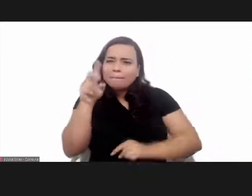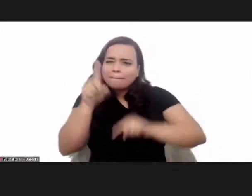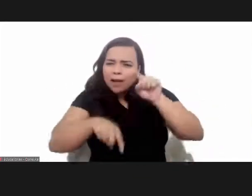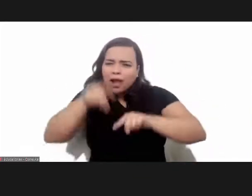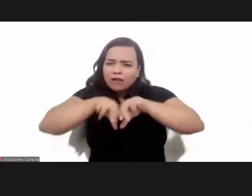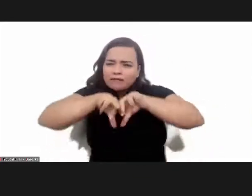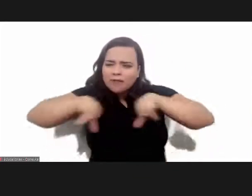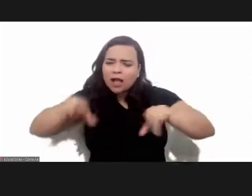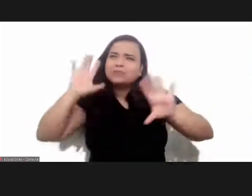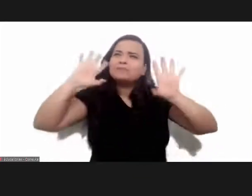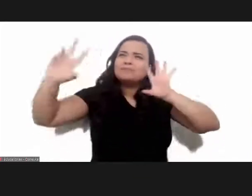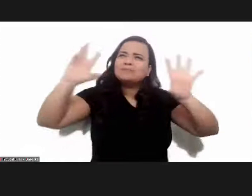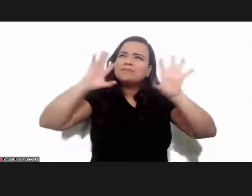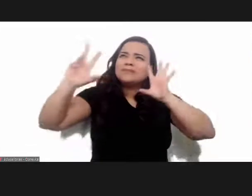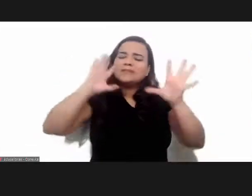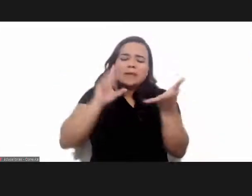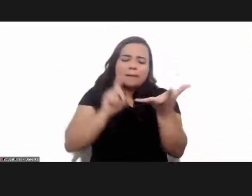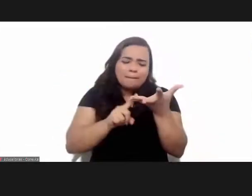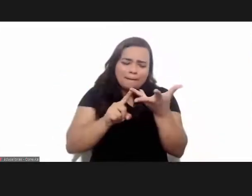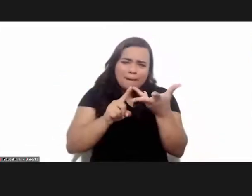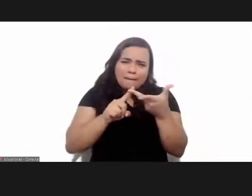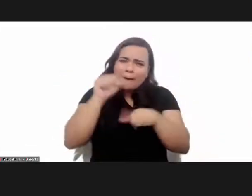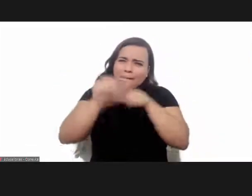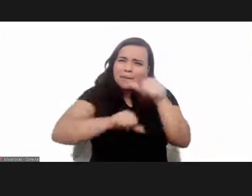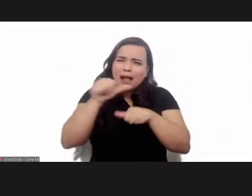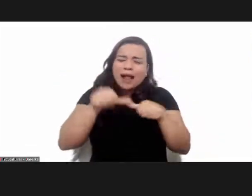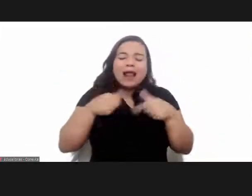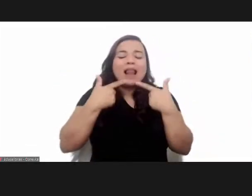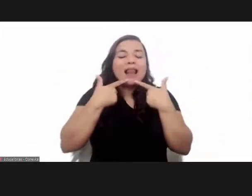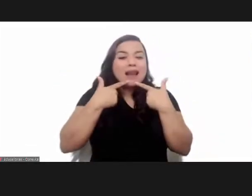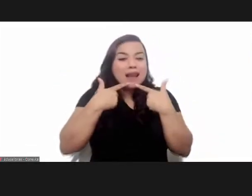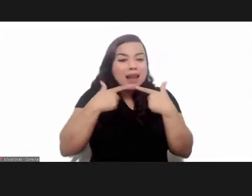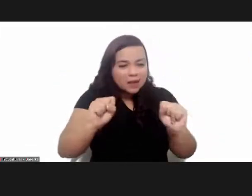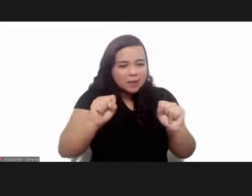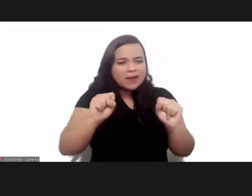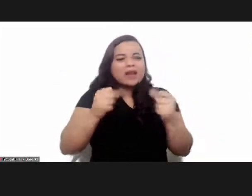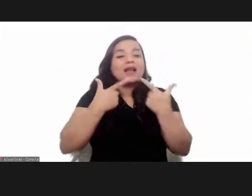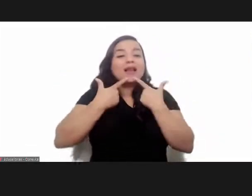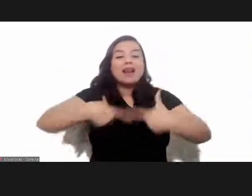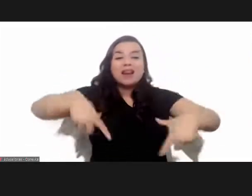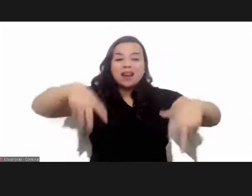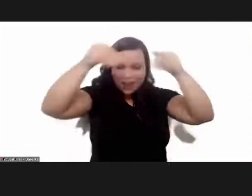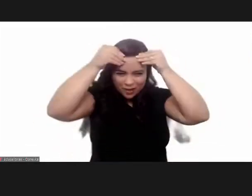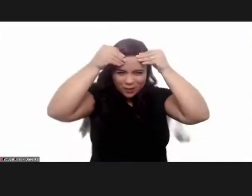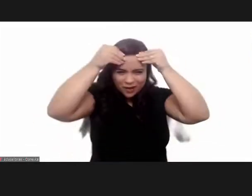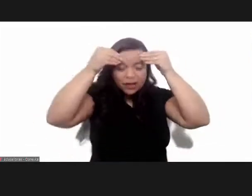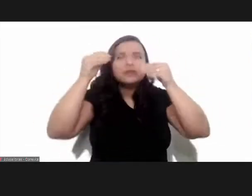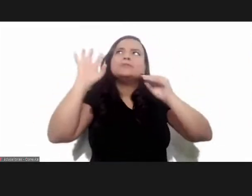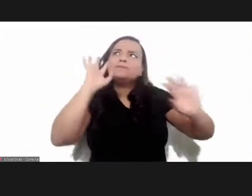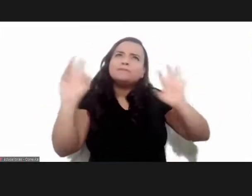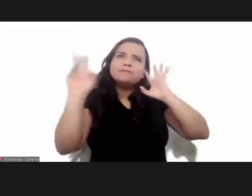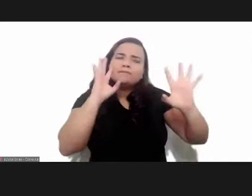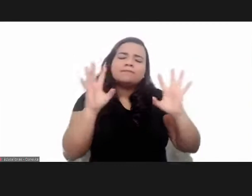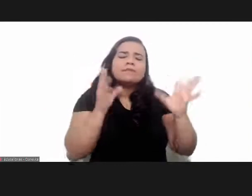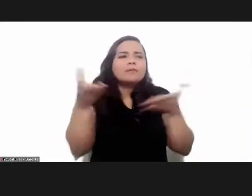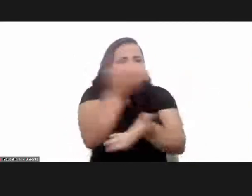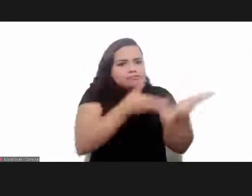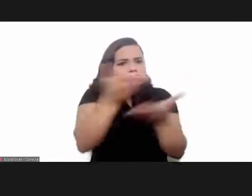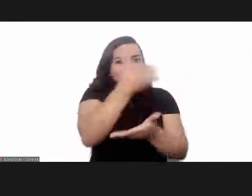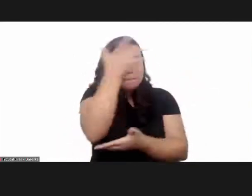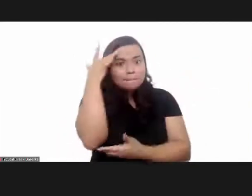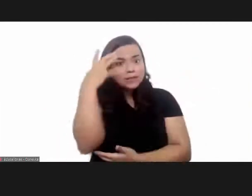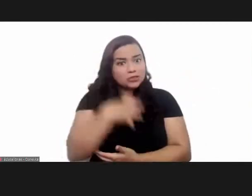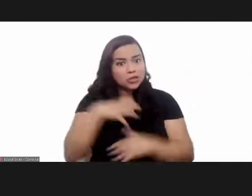to translate the materials and reflections in different languages and languages and to be shared with all people